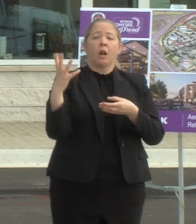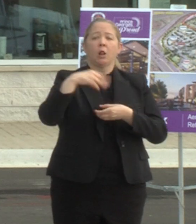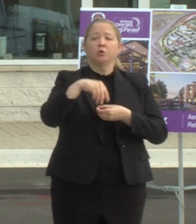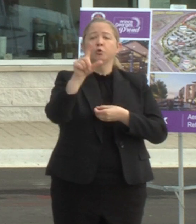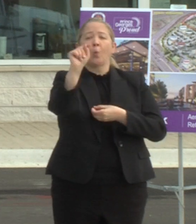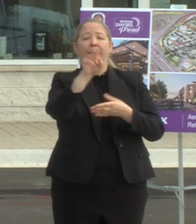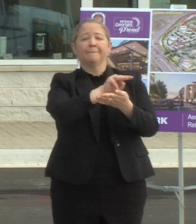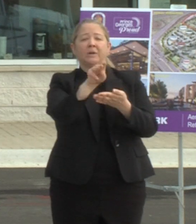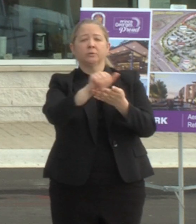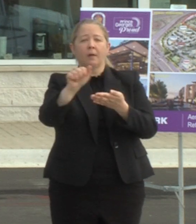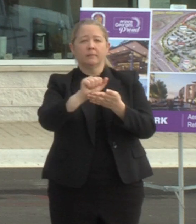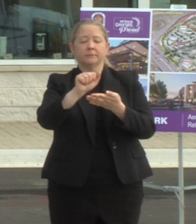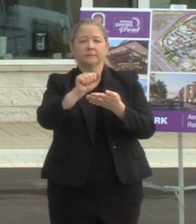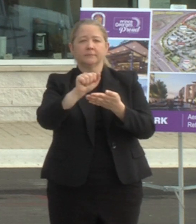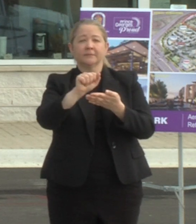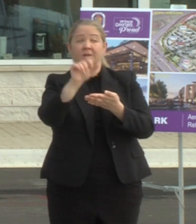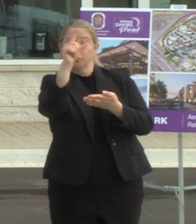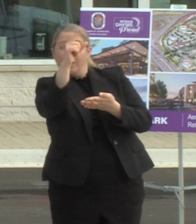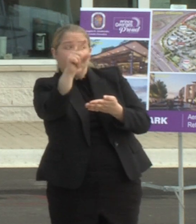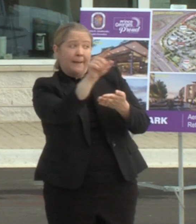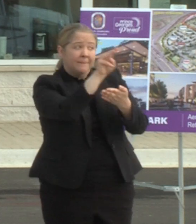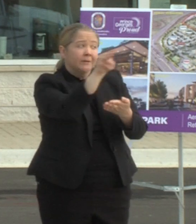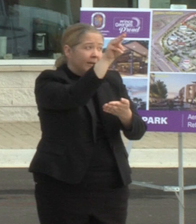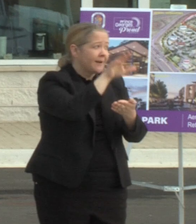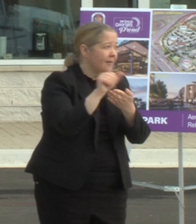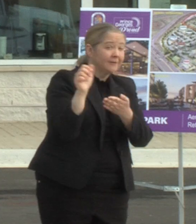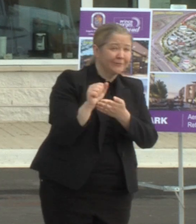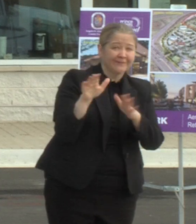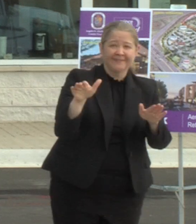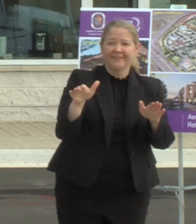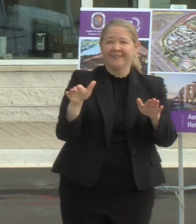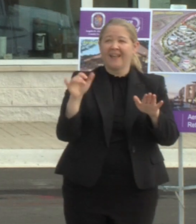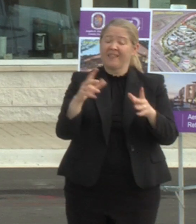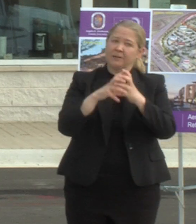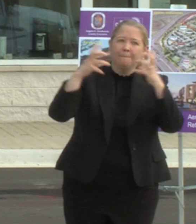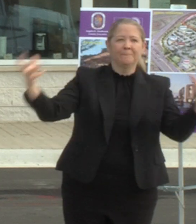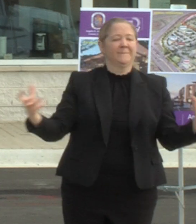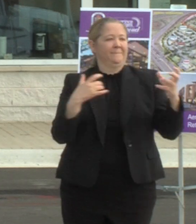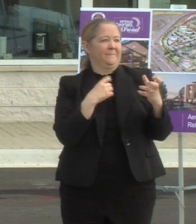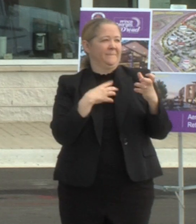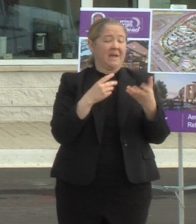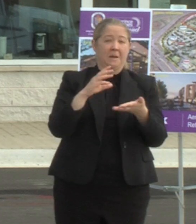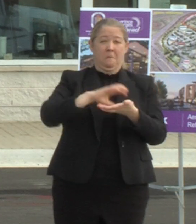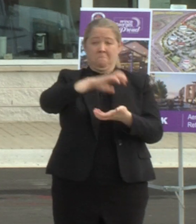20 million dollar that's a big number for at least for a poor kid from memphis right a 20 million